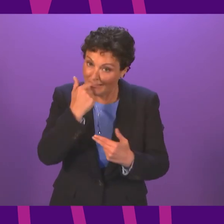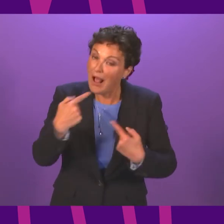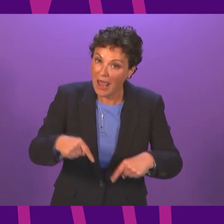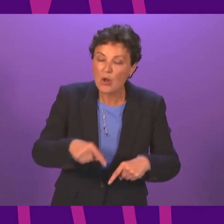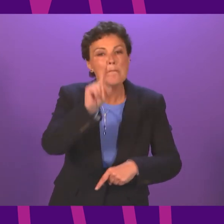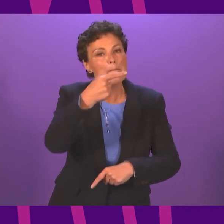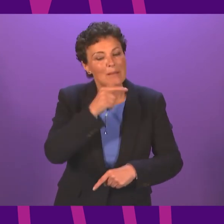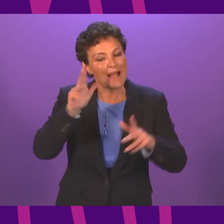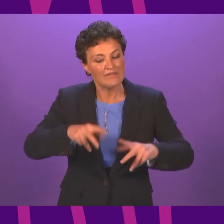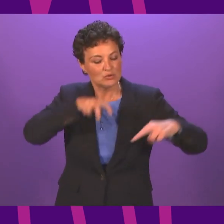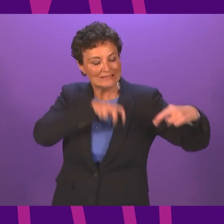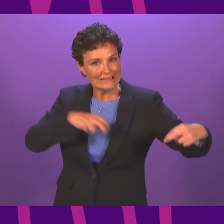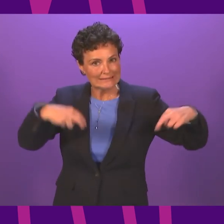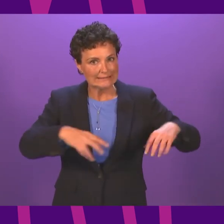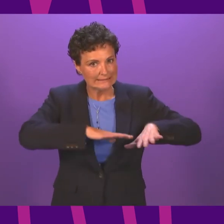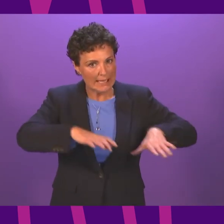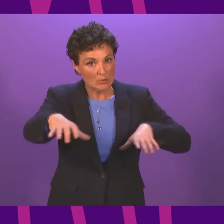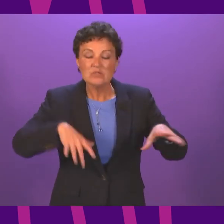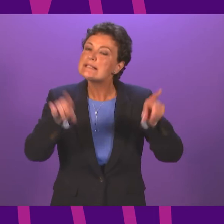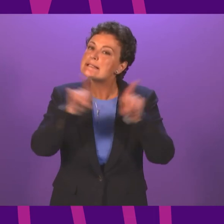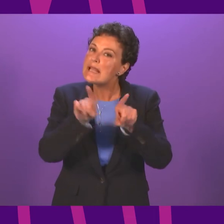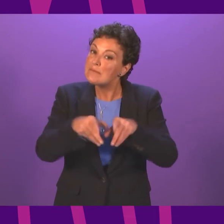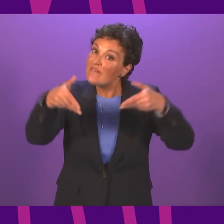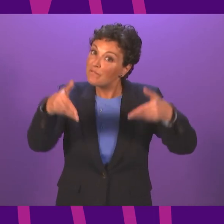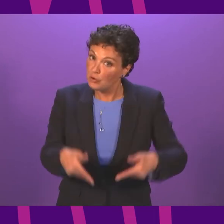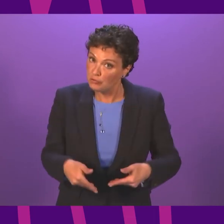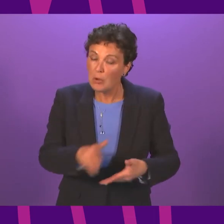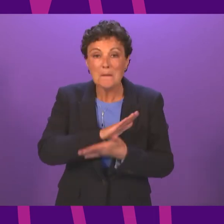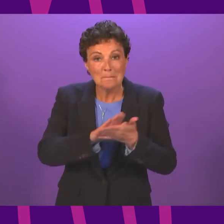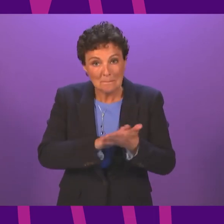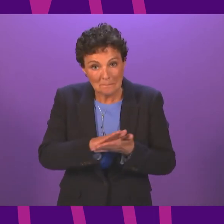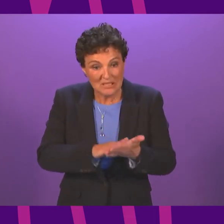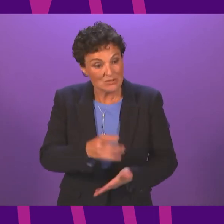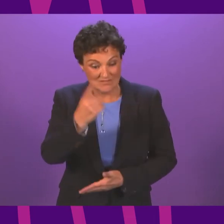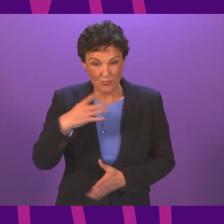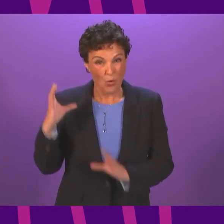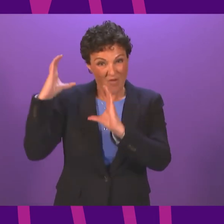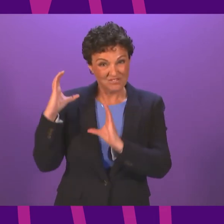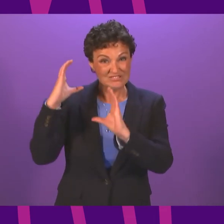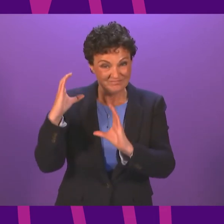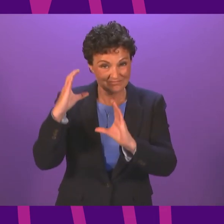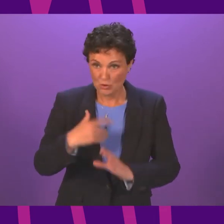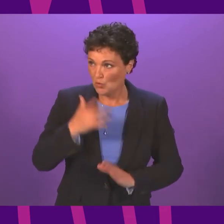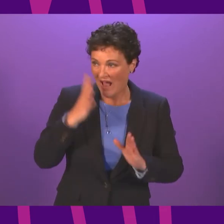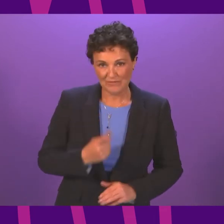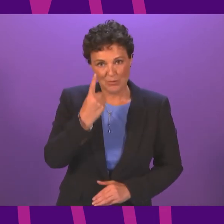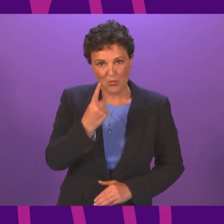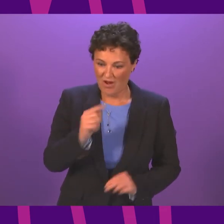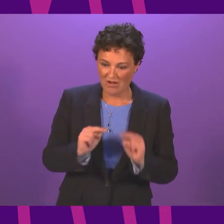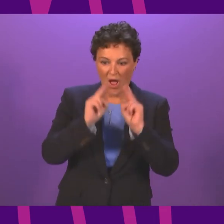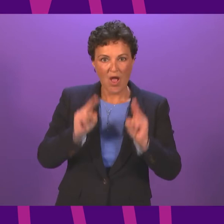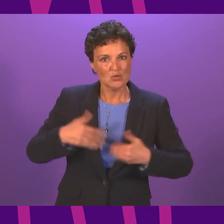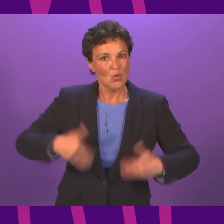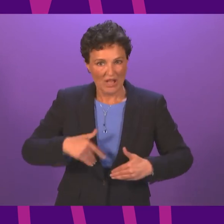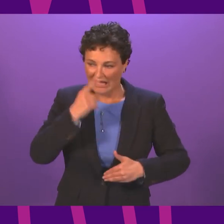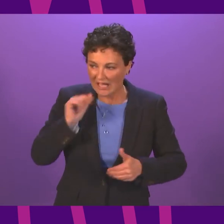also the guidance for funerals so that people from more than one household can help carry a coffin and take a cord when lowering it.